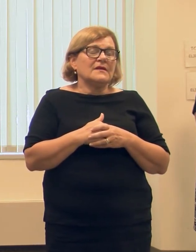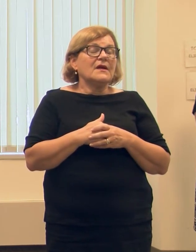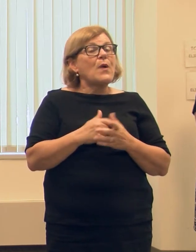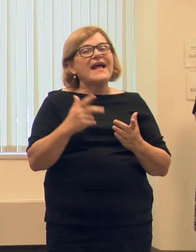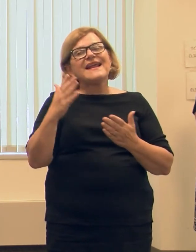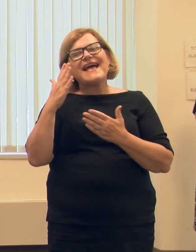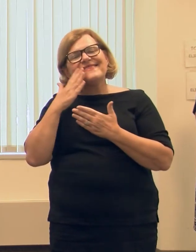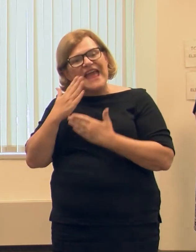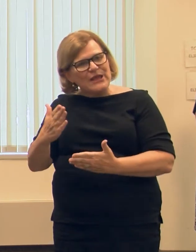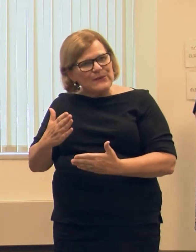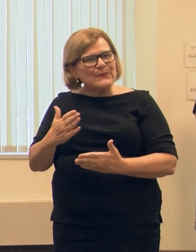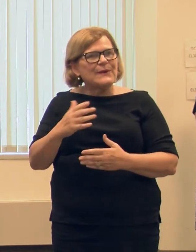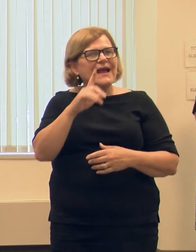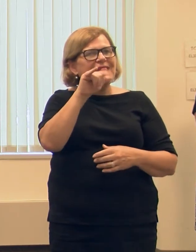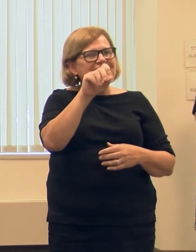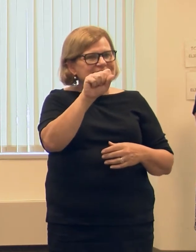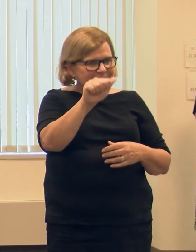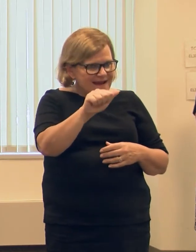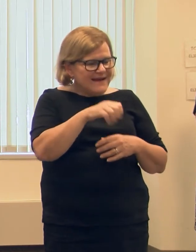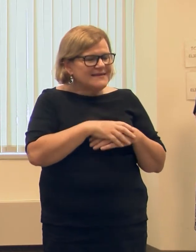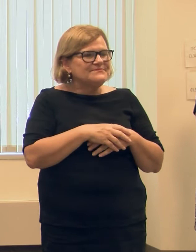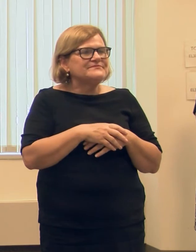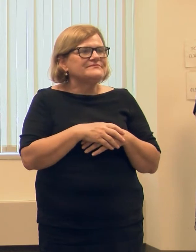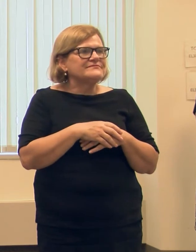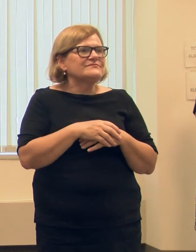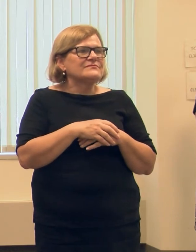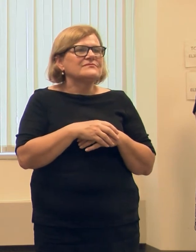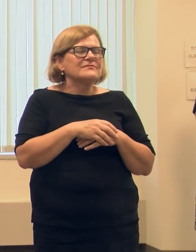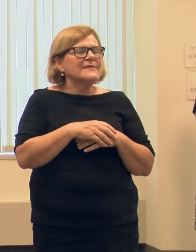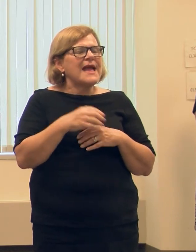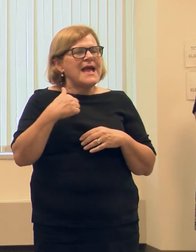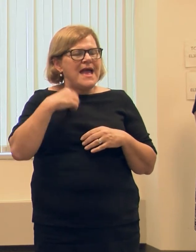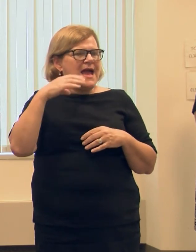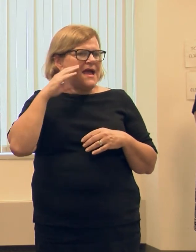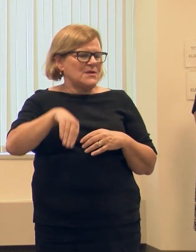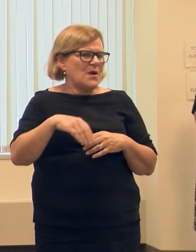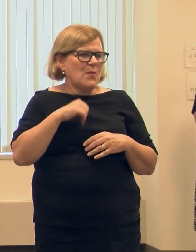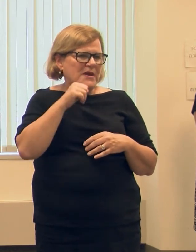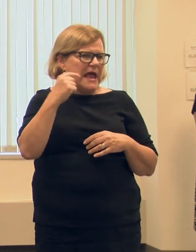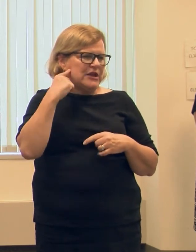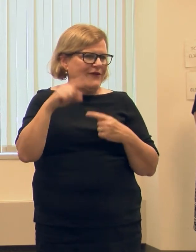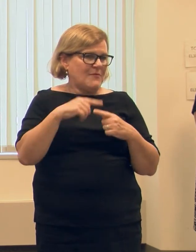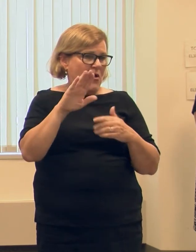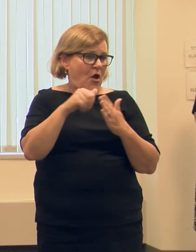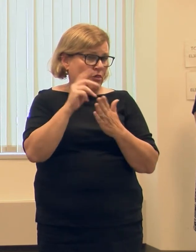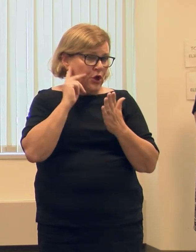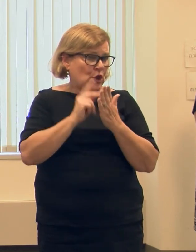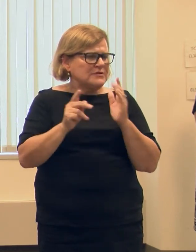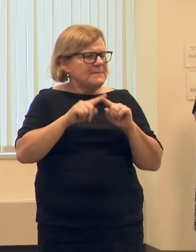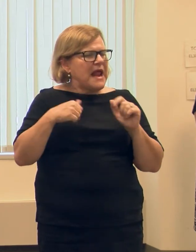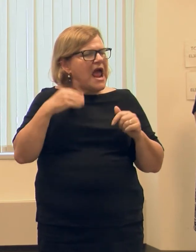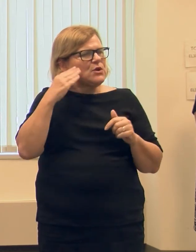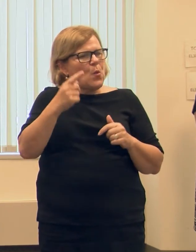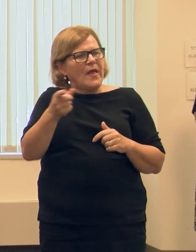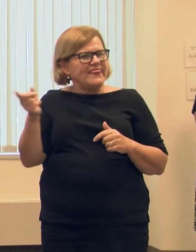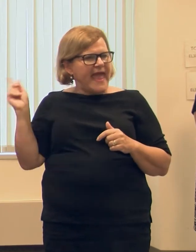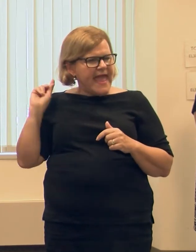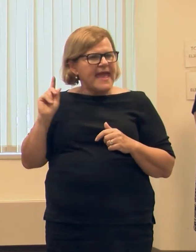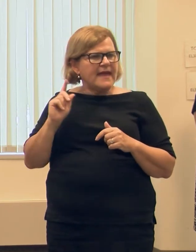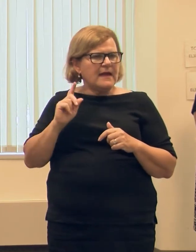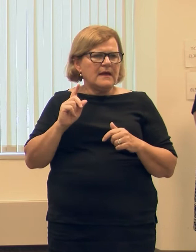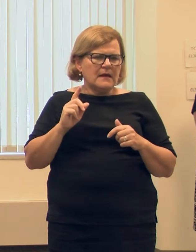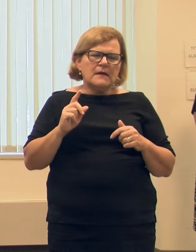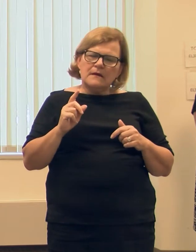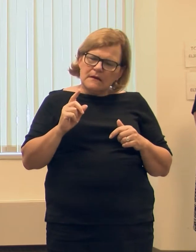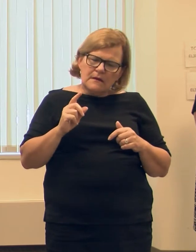Well, thank you, Lisa. And I know we're not going to hear from all the clerks here, but I know that they have just, you know, they're